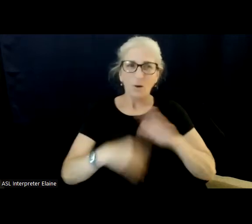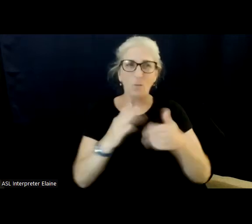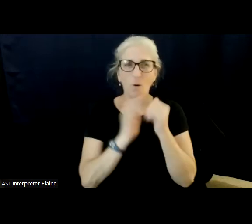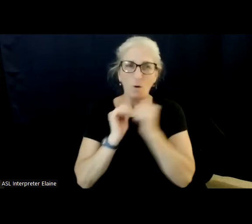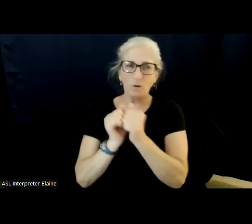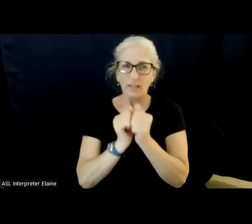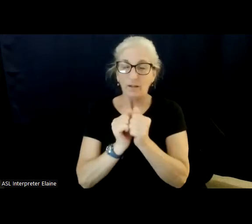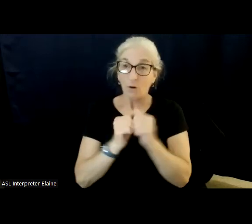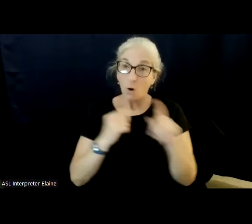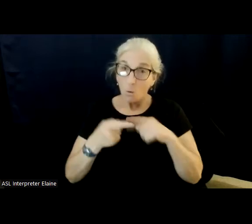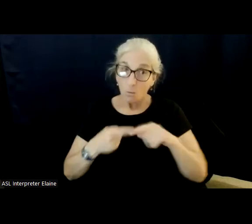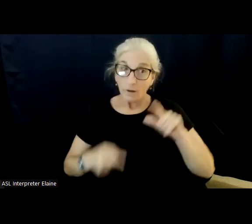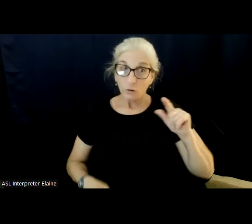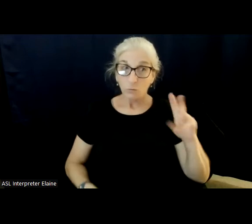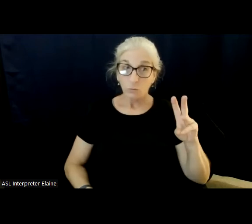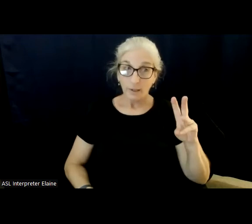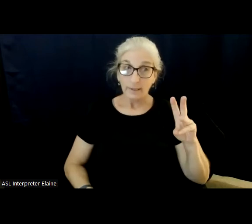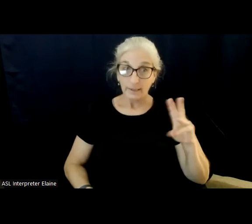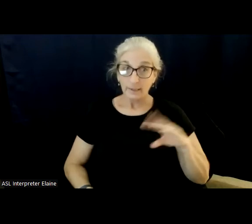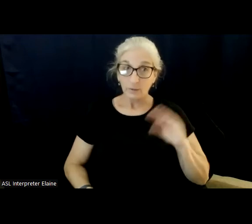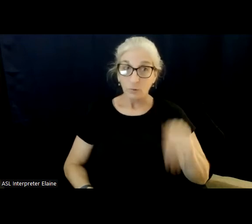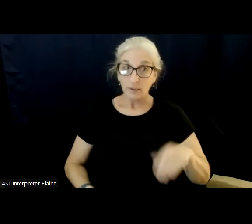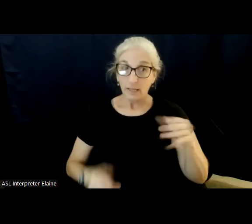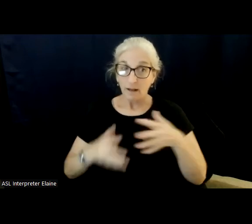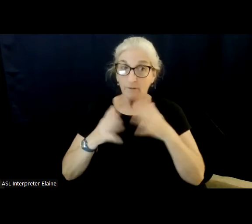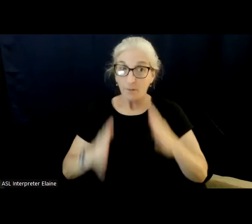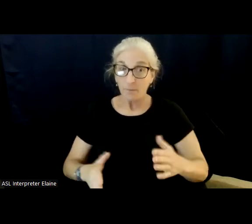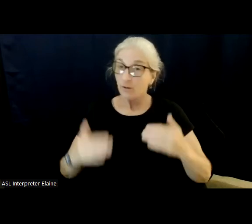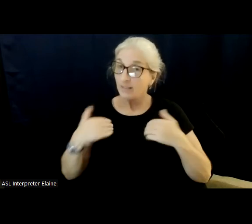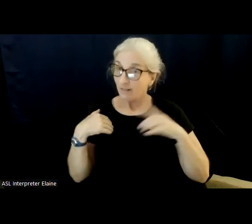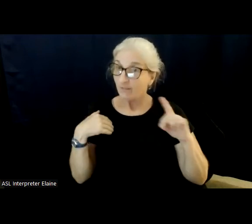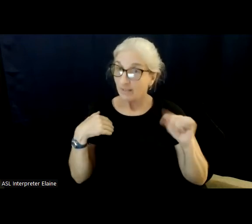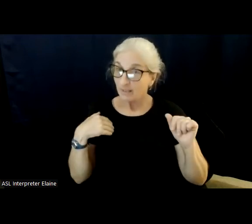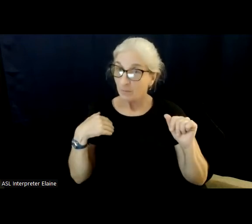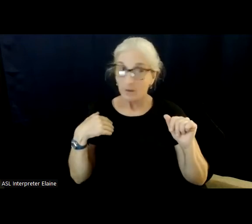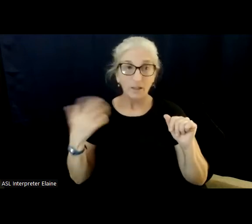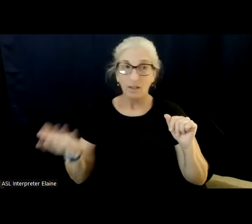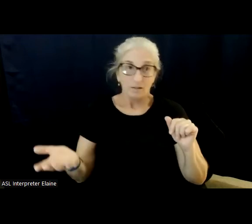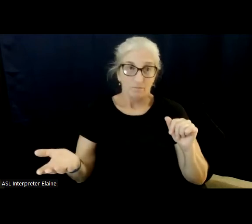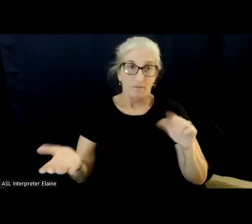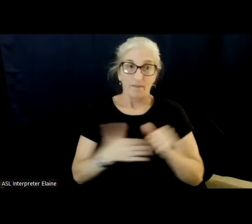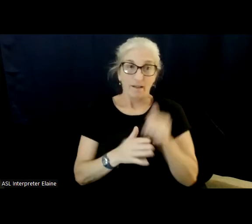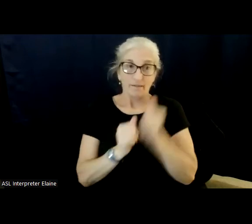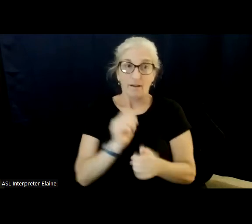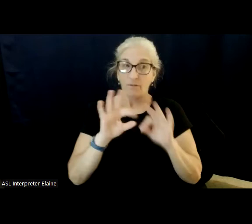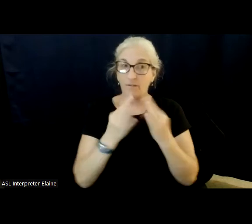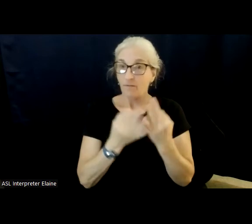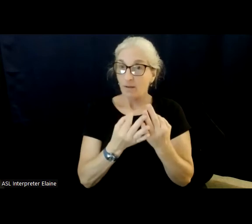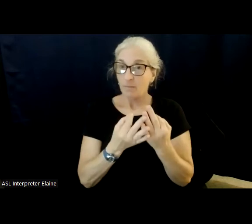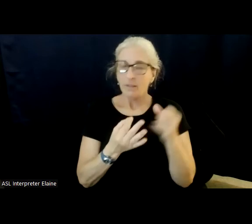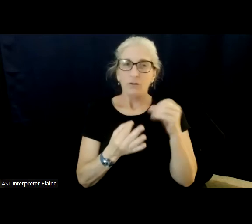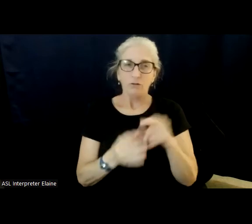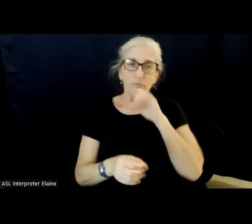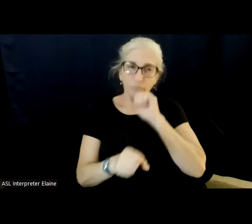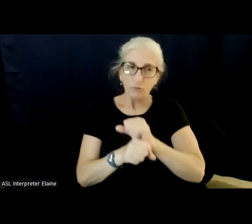have some form of disability or another, that's every family. So the rights of the disabled in this way are the rights of everyone.